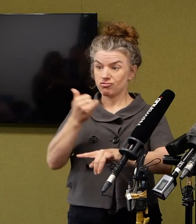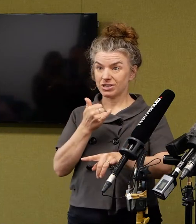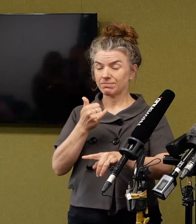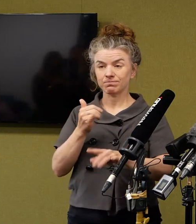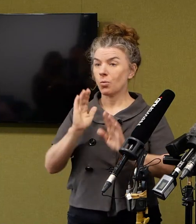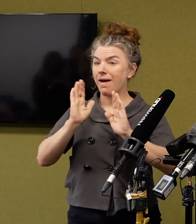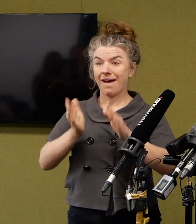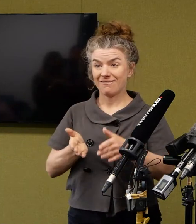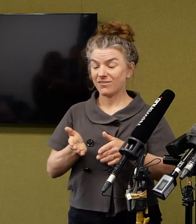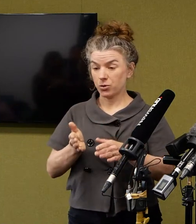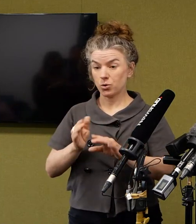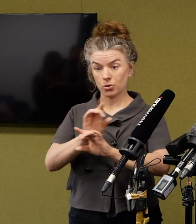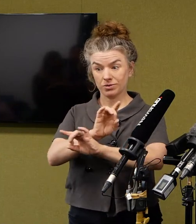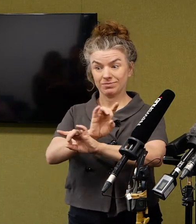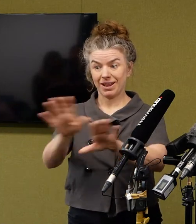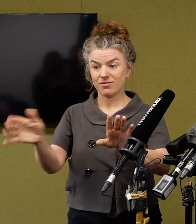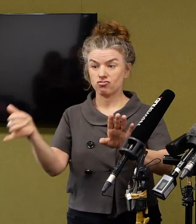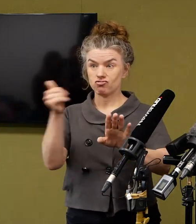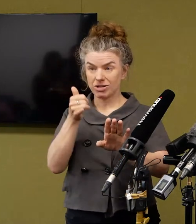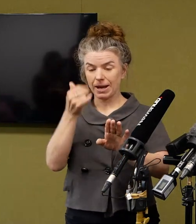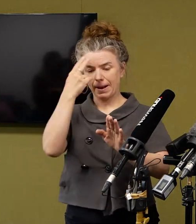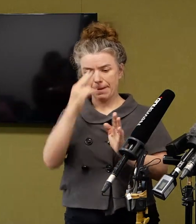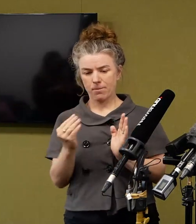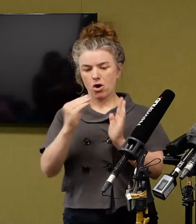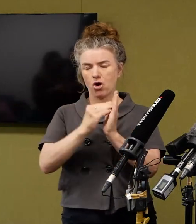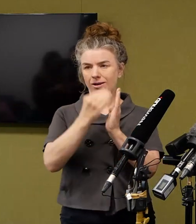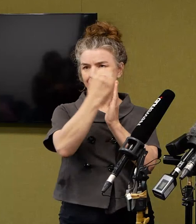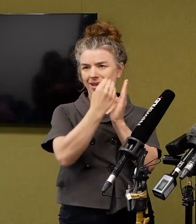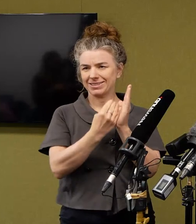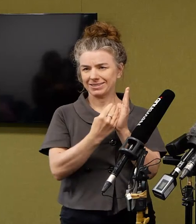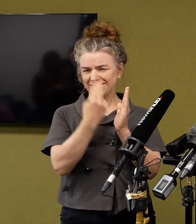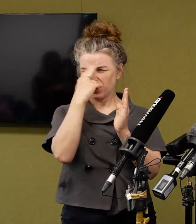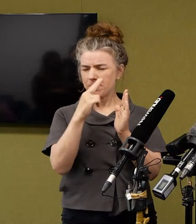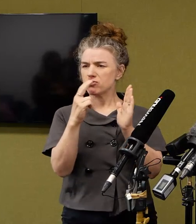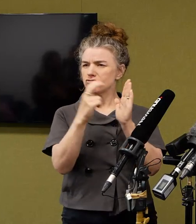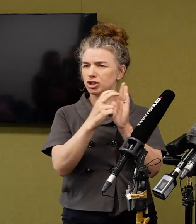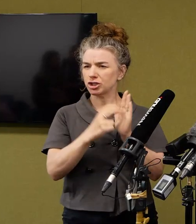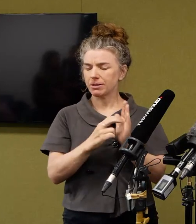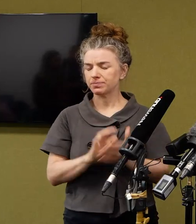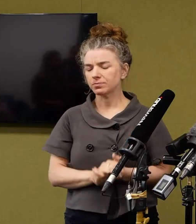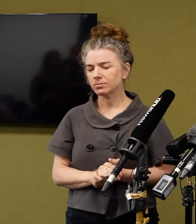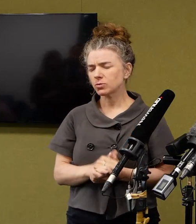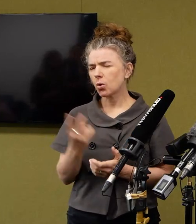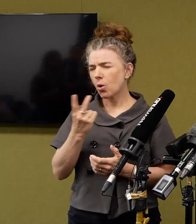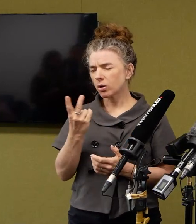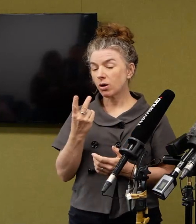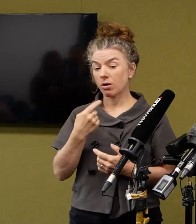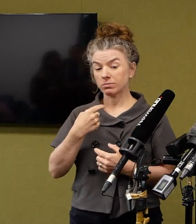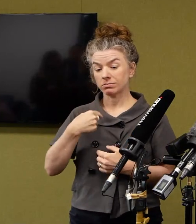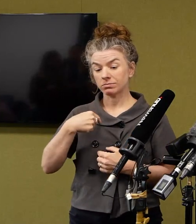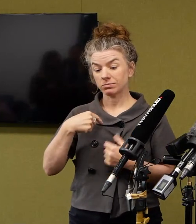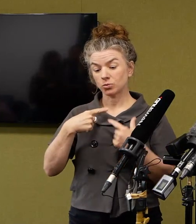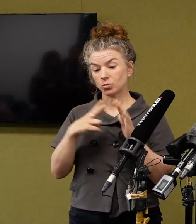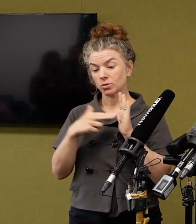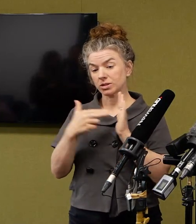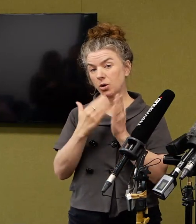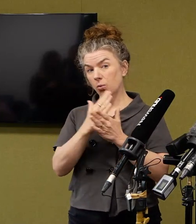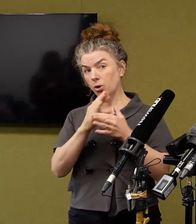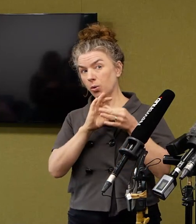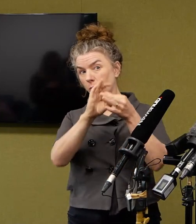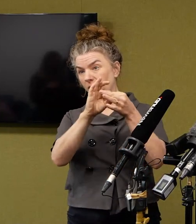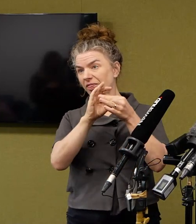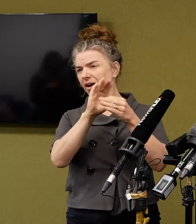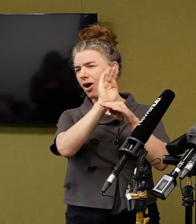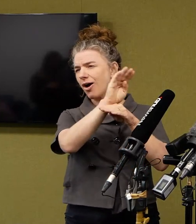part of our overall public health effort. And we are working with border agencies to get the information that they